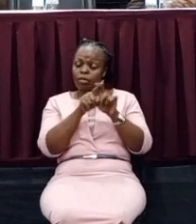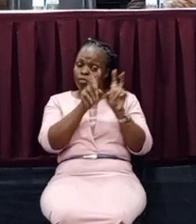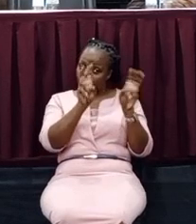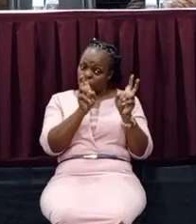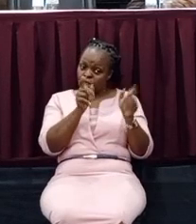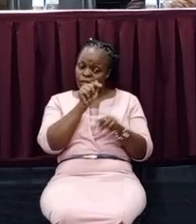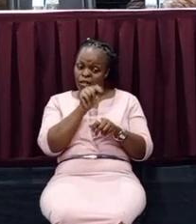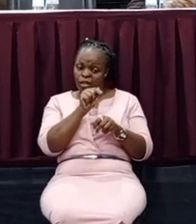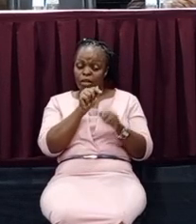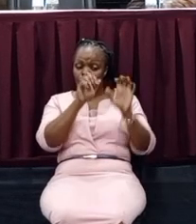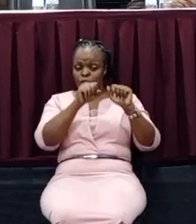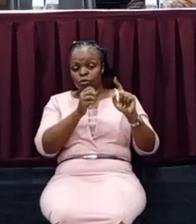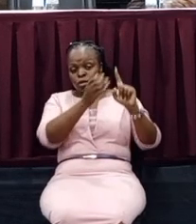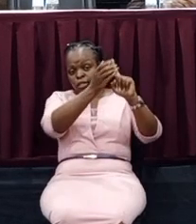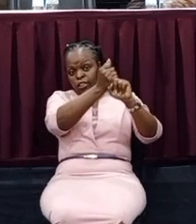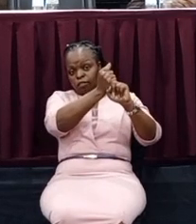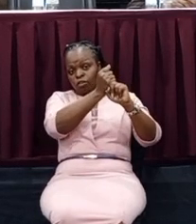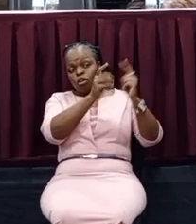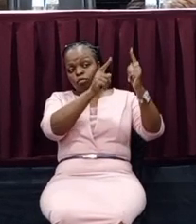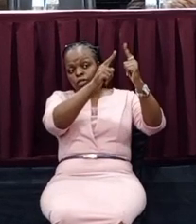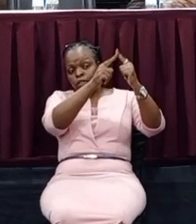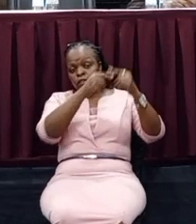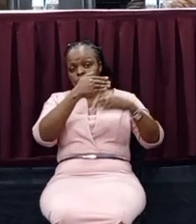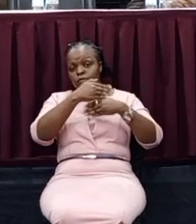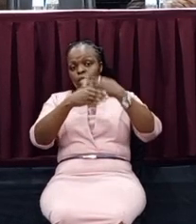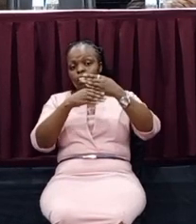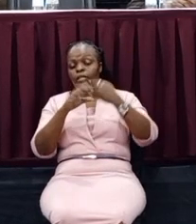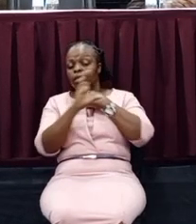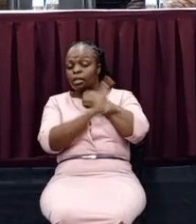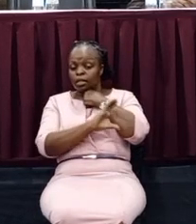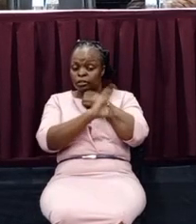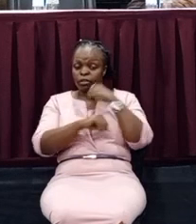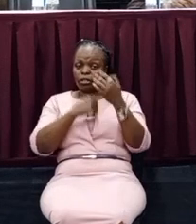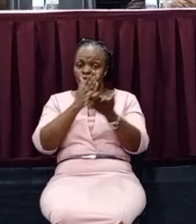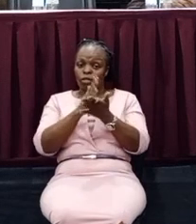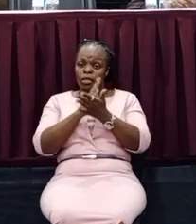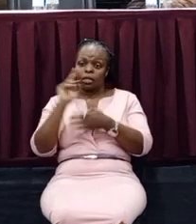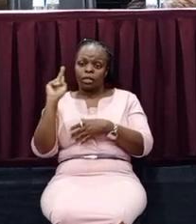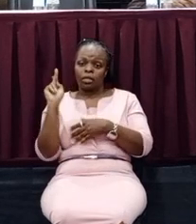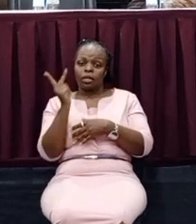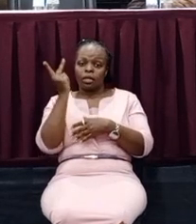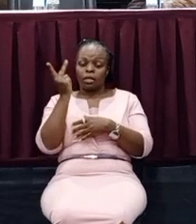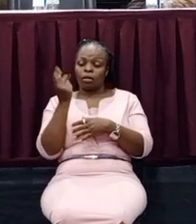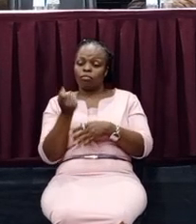can achieve the objective of building our country, ensuring that Kenya becomes a We